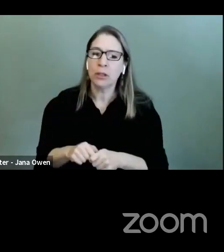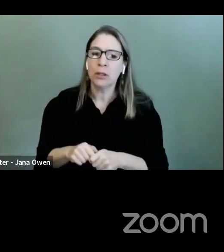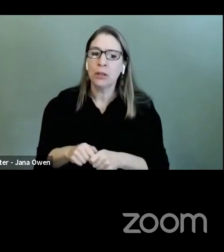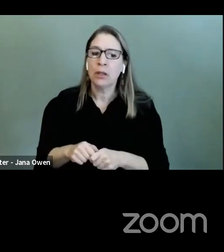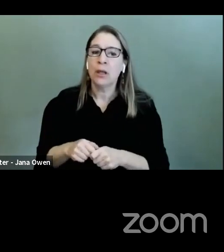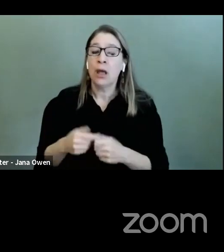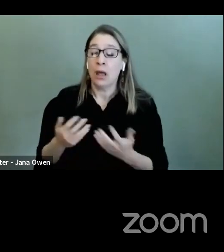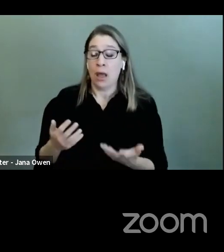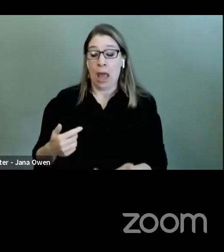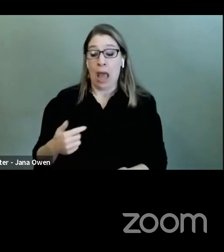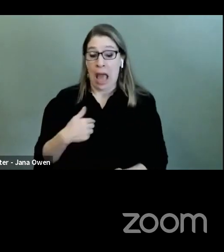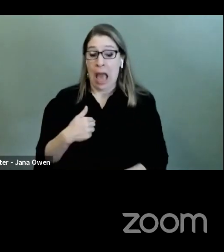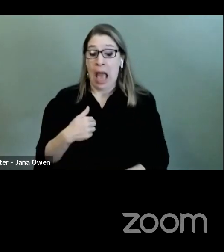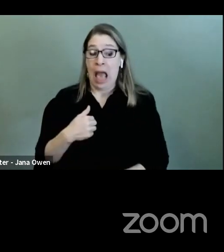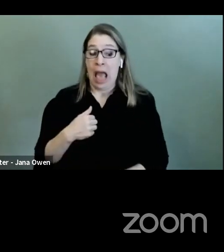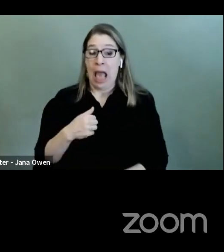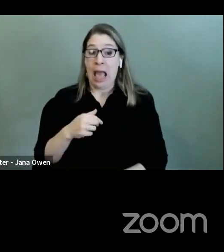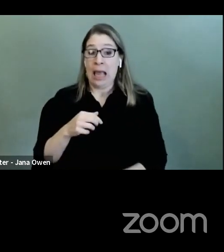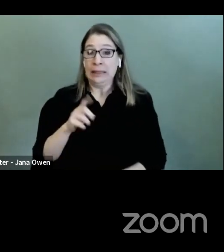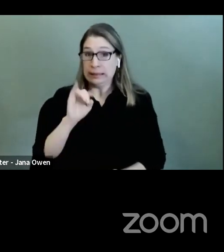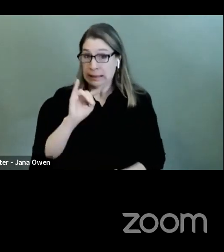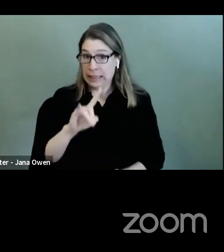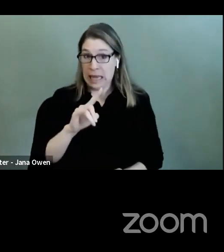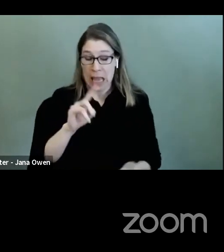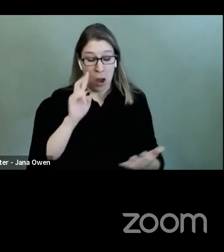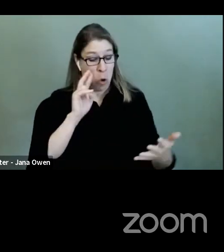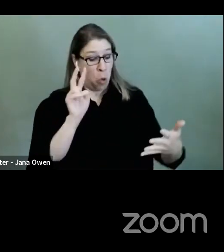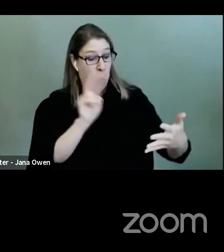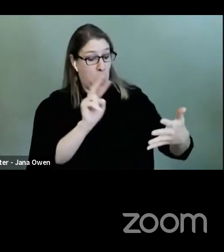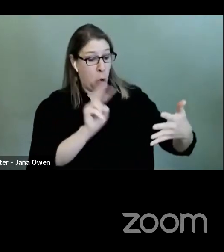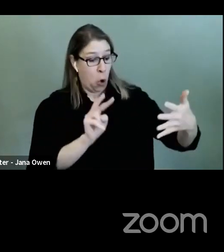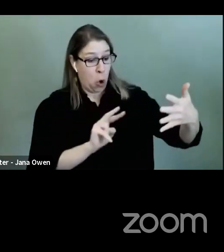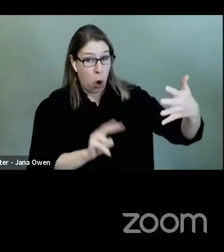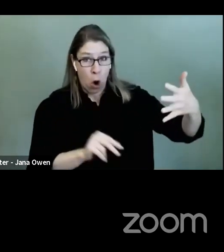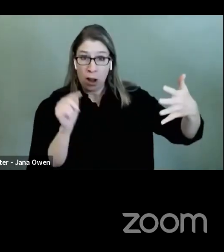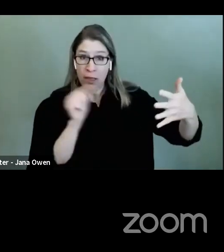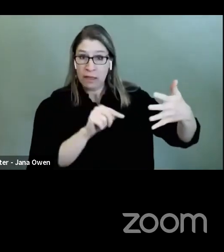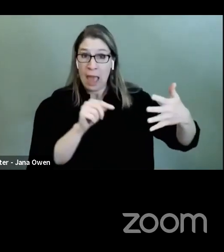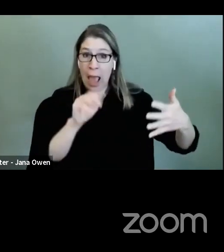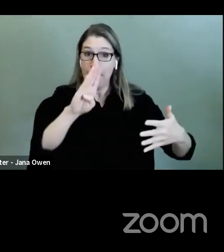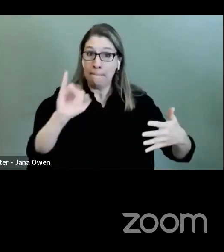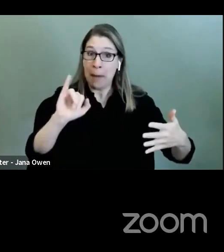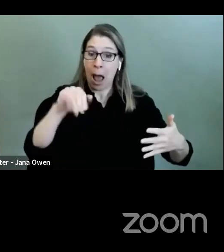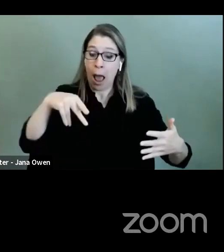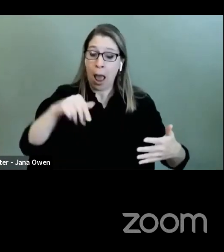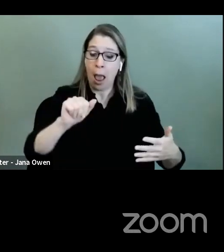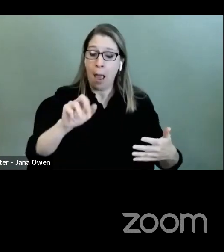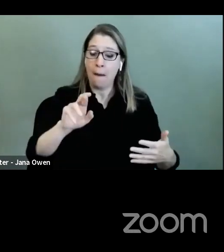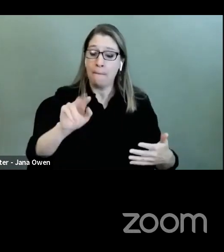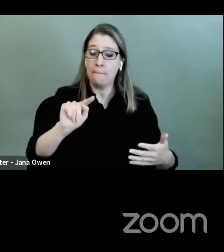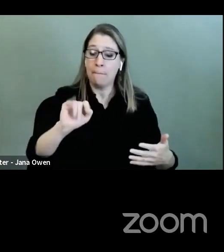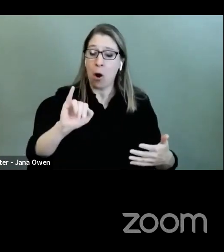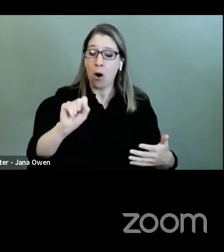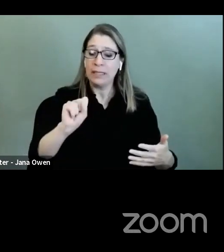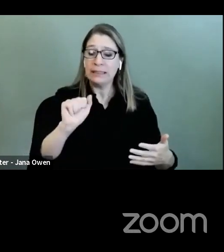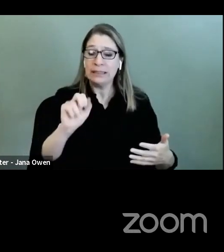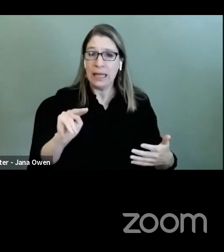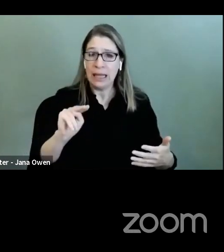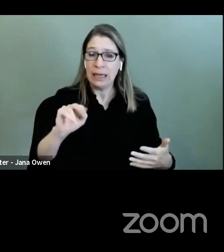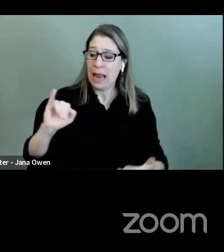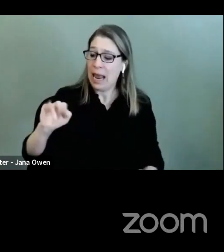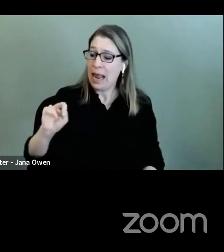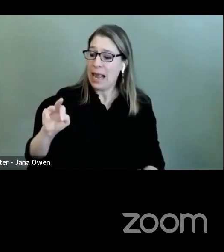assessment that many of the investments in the bipartisan infrastructure bill were not particularly structured for